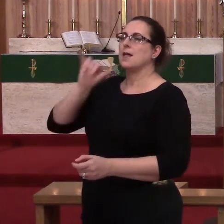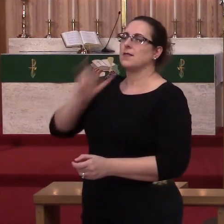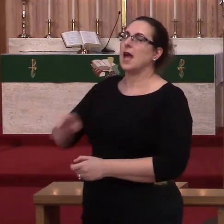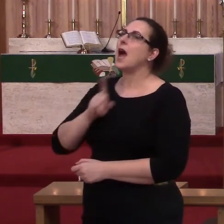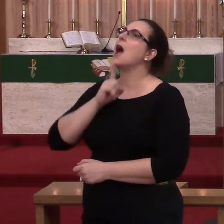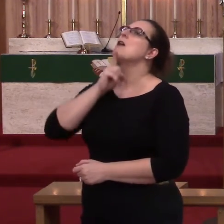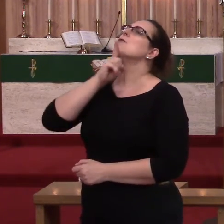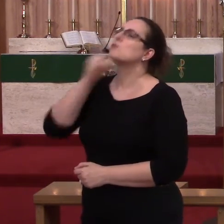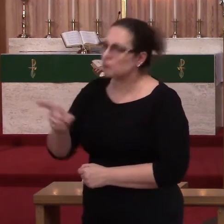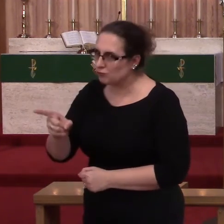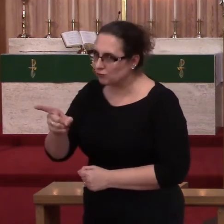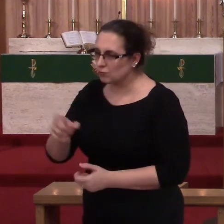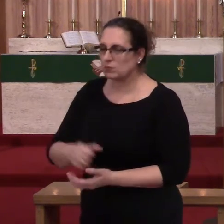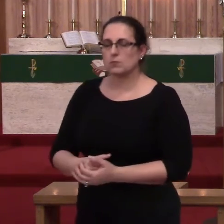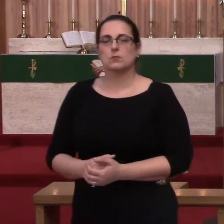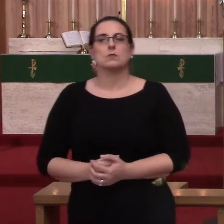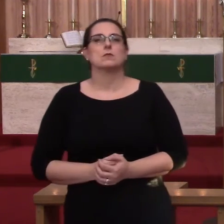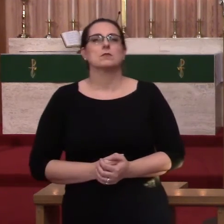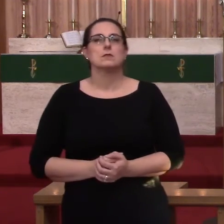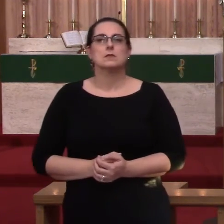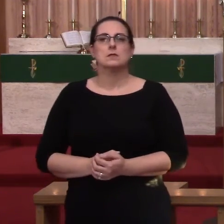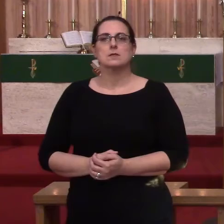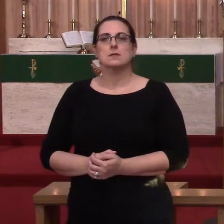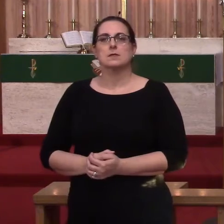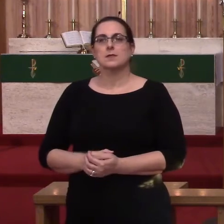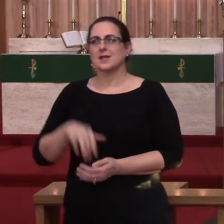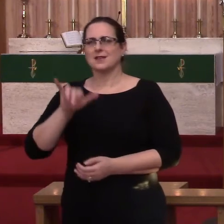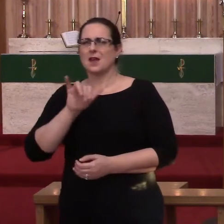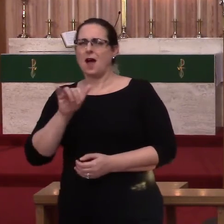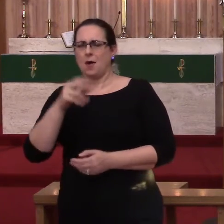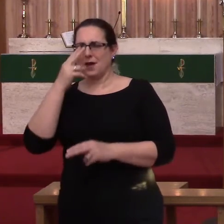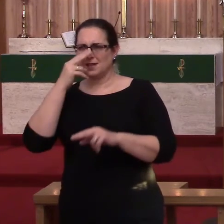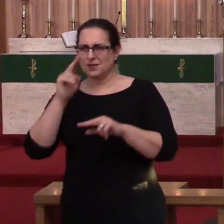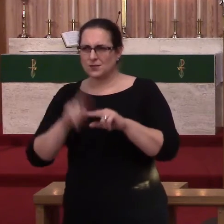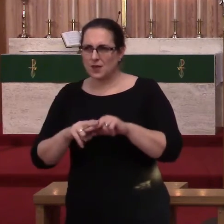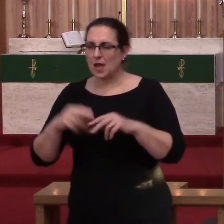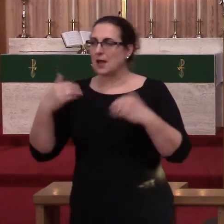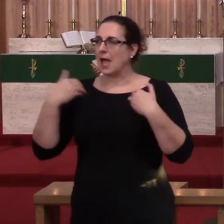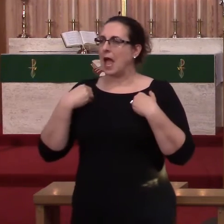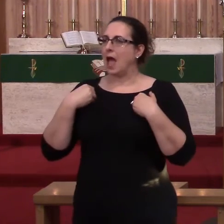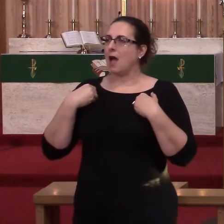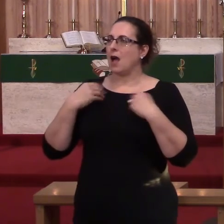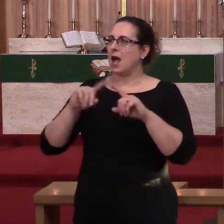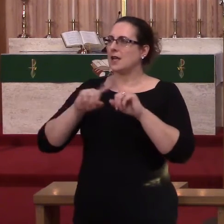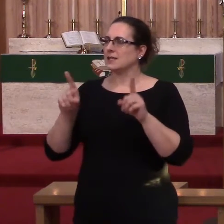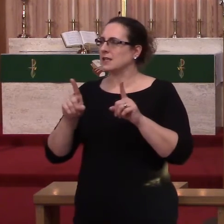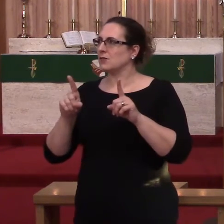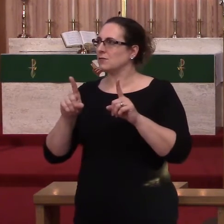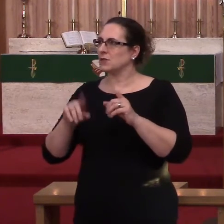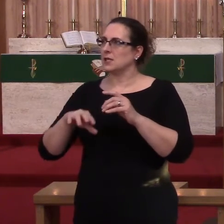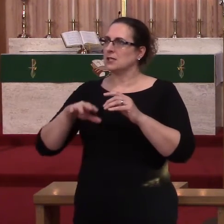true. It's It's always funny when have a different case than everybody I'm sorry, I am too.